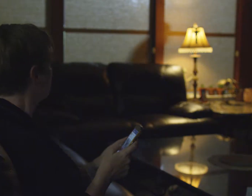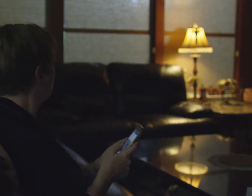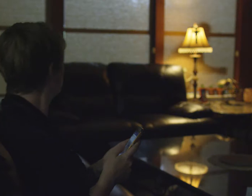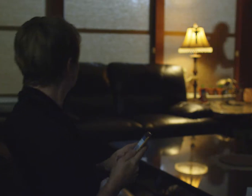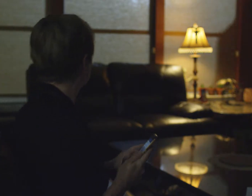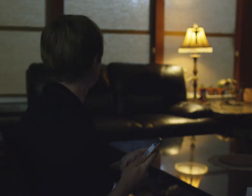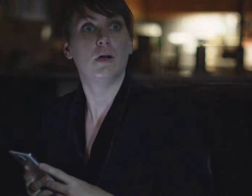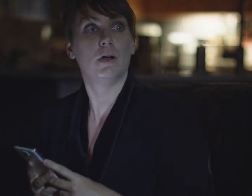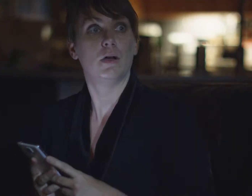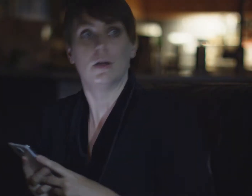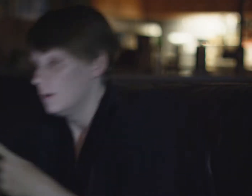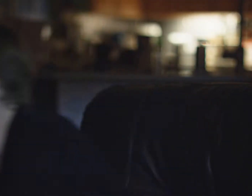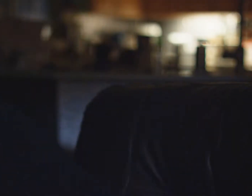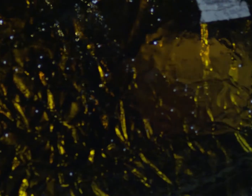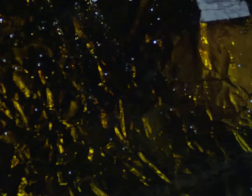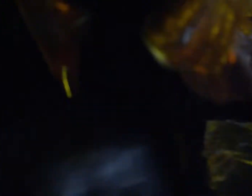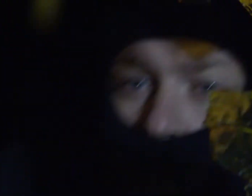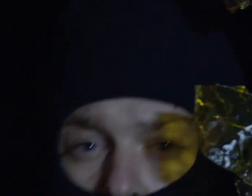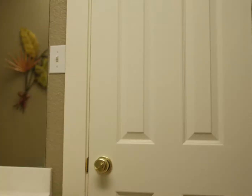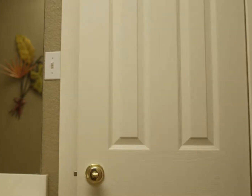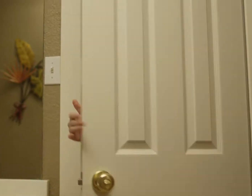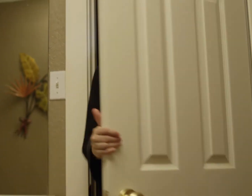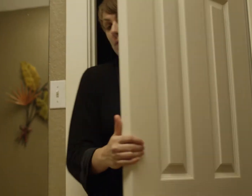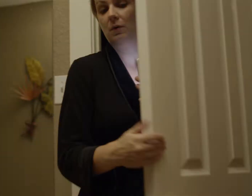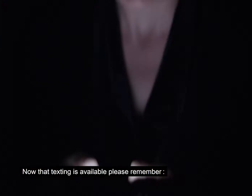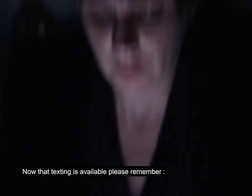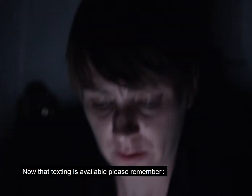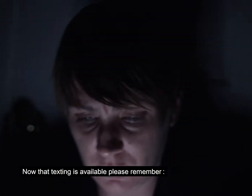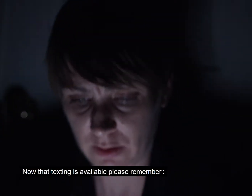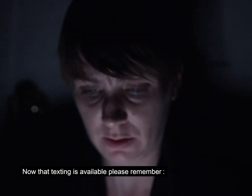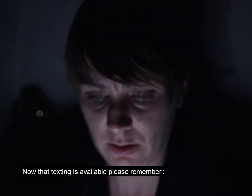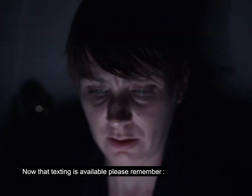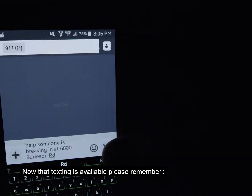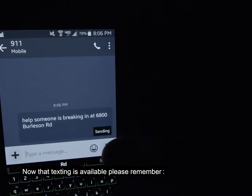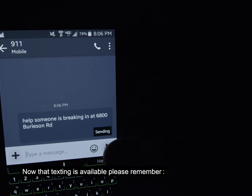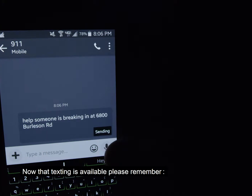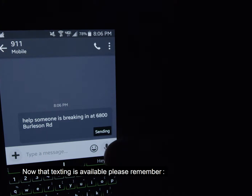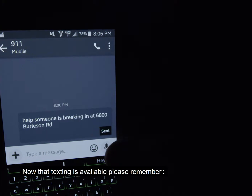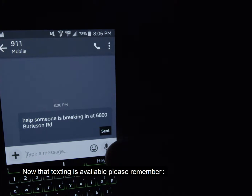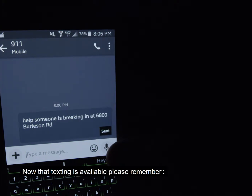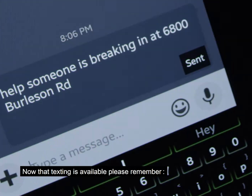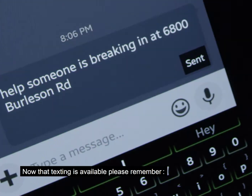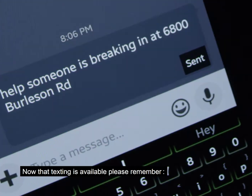Now that texting is available, please remember, texting is only recommended when you can't call,